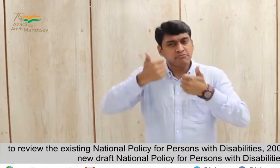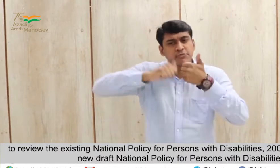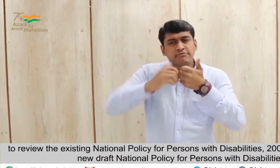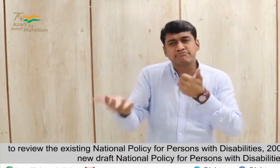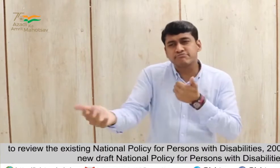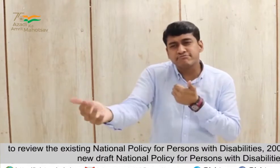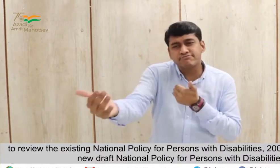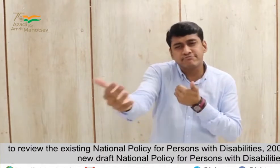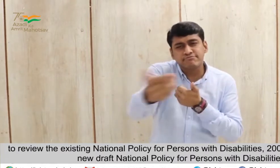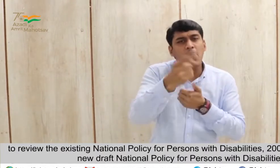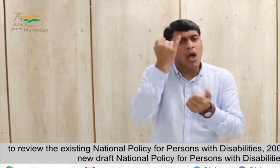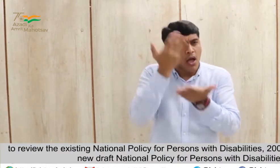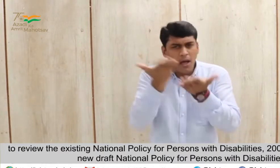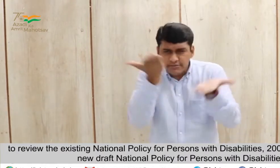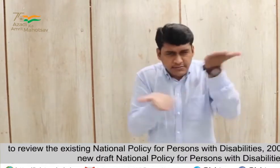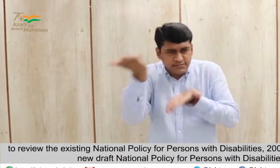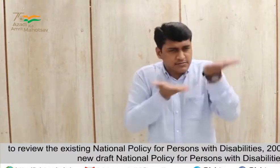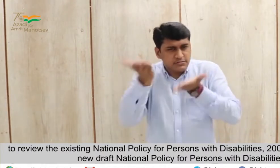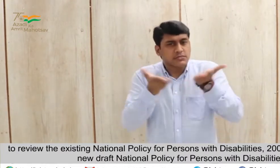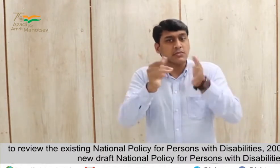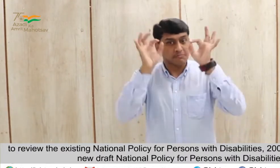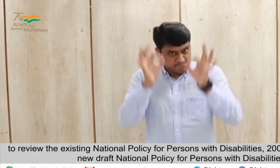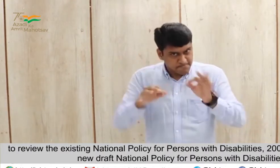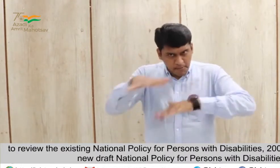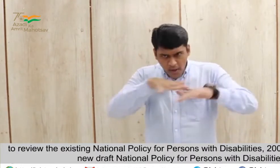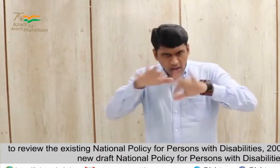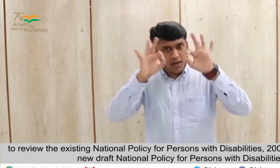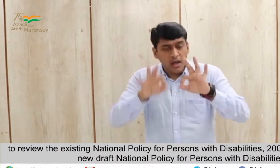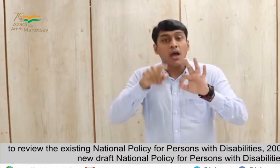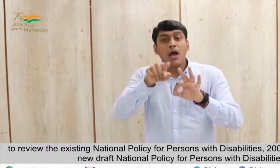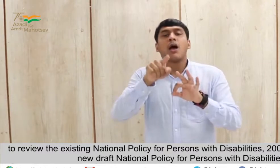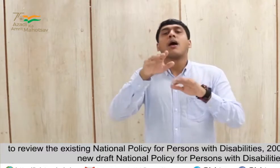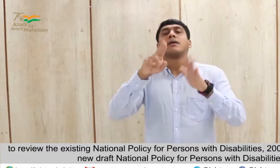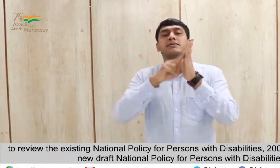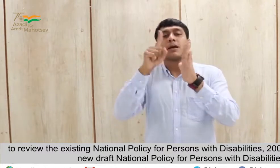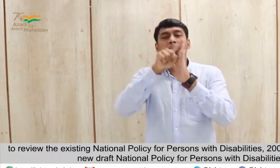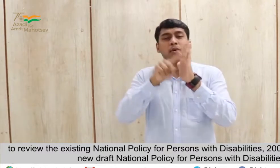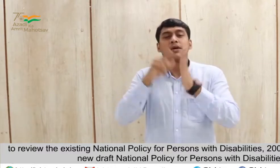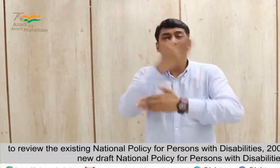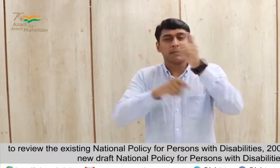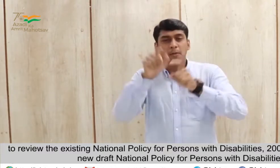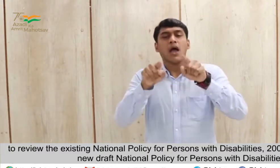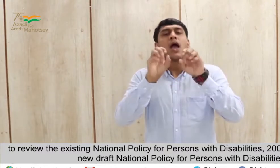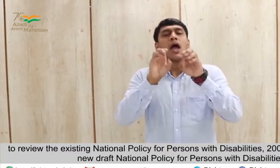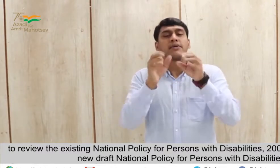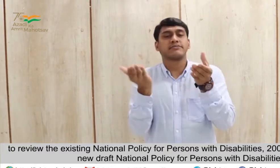policy for persons with disabilities 2006 and to suggest a new draft national policy for persons with disabilities.